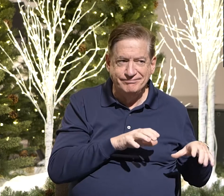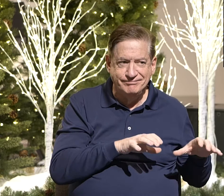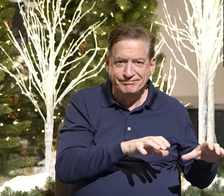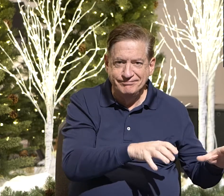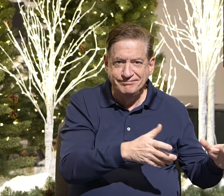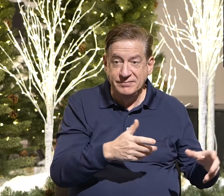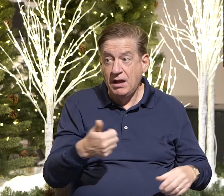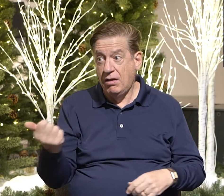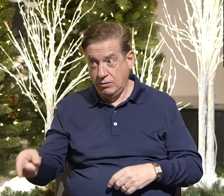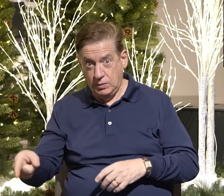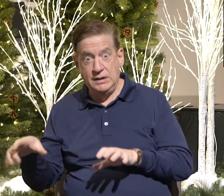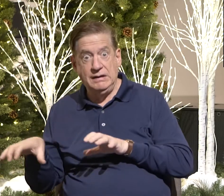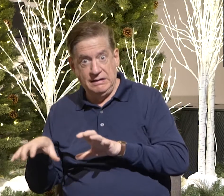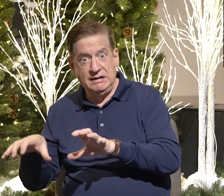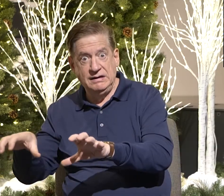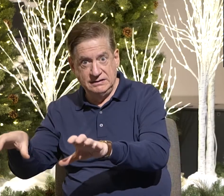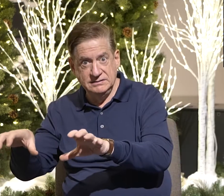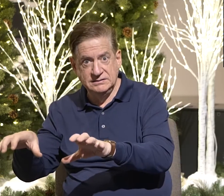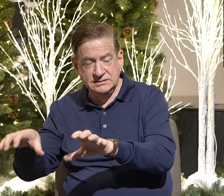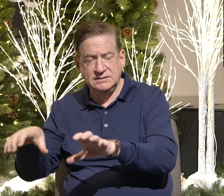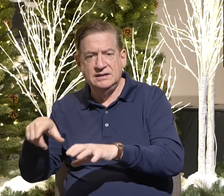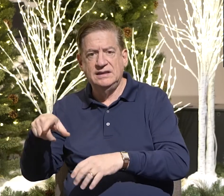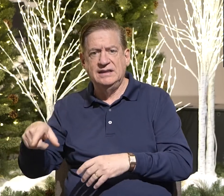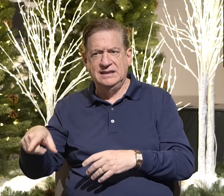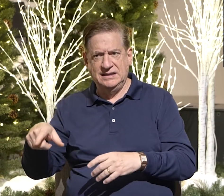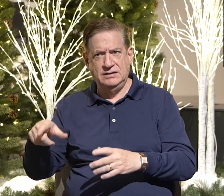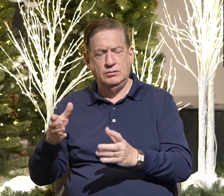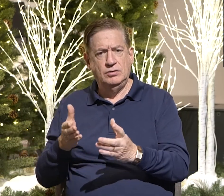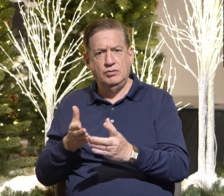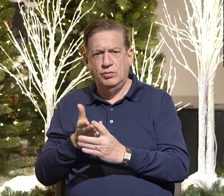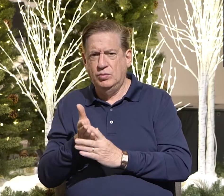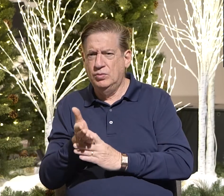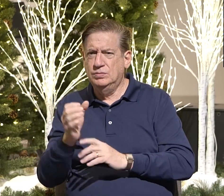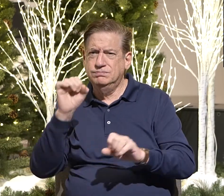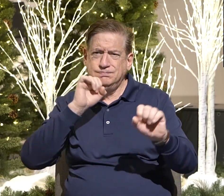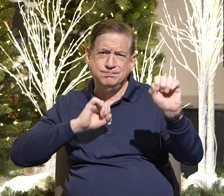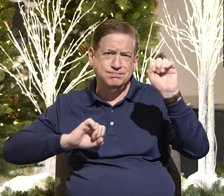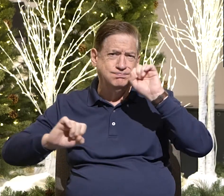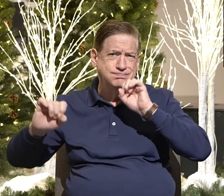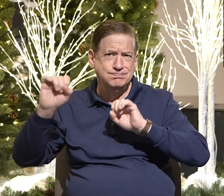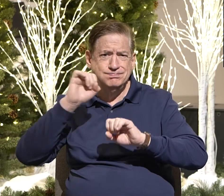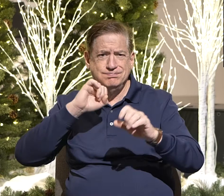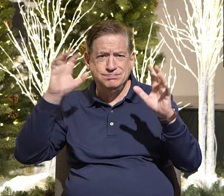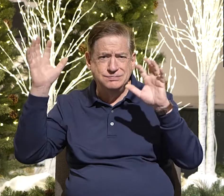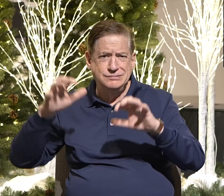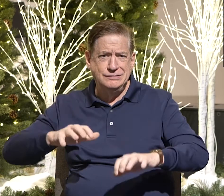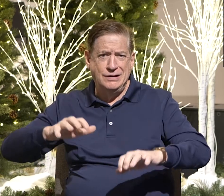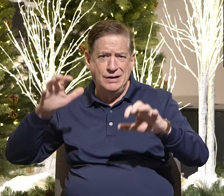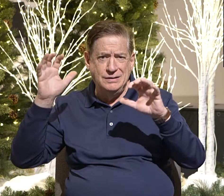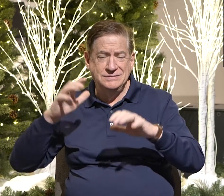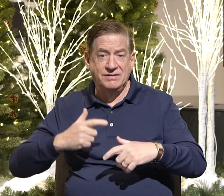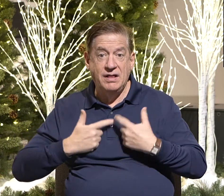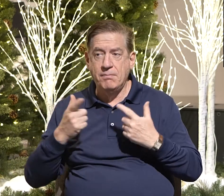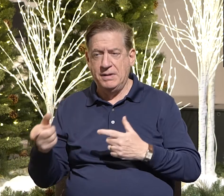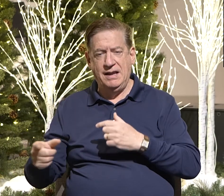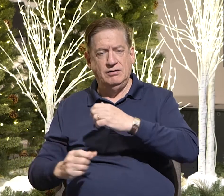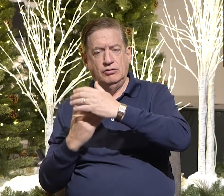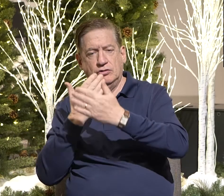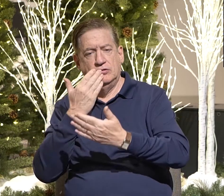withstood the storms of life. and they had a foundation and a love for Christ.